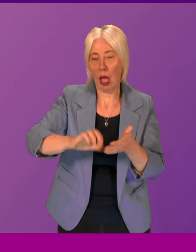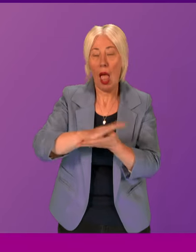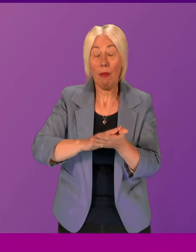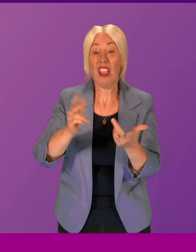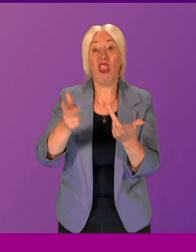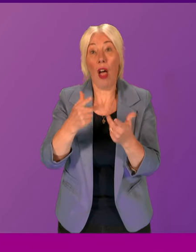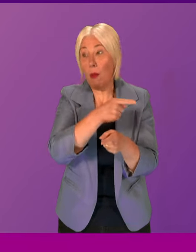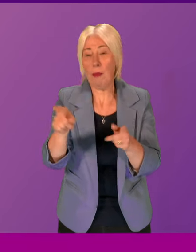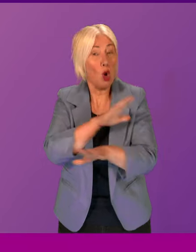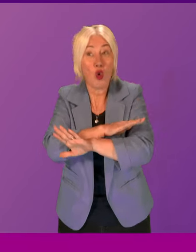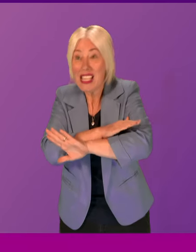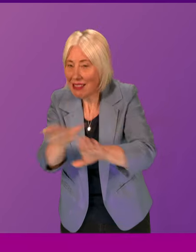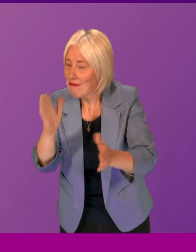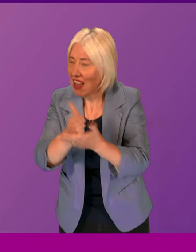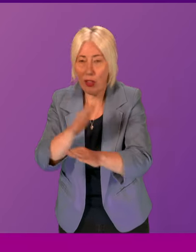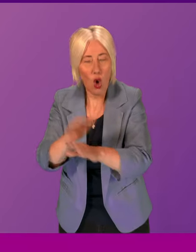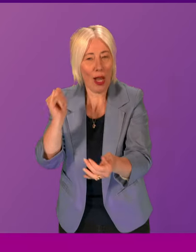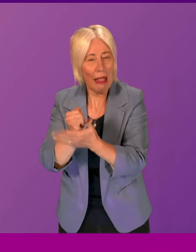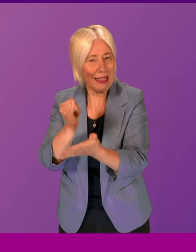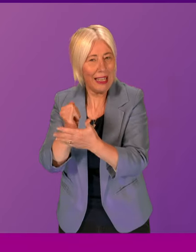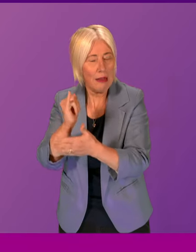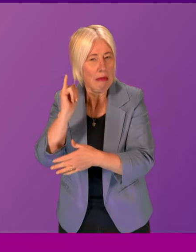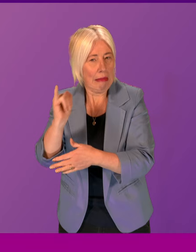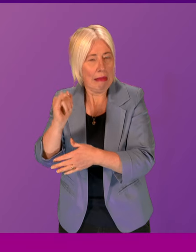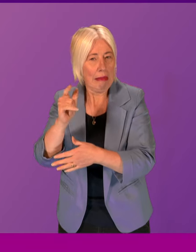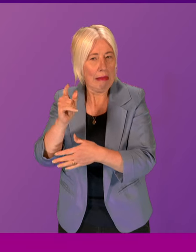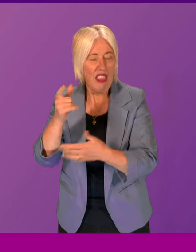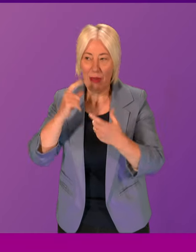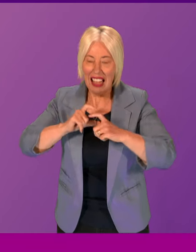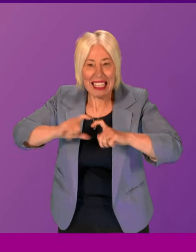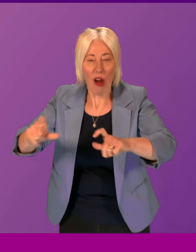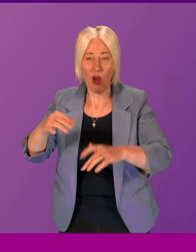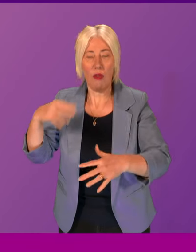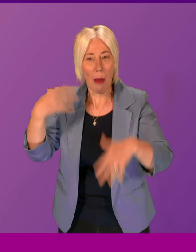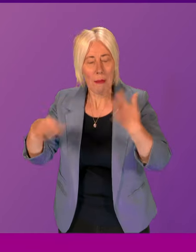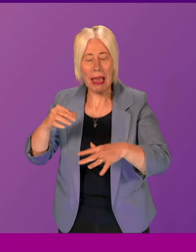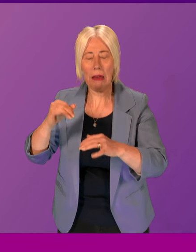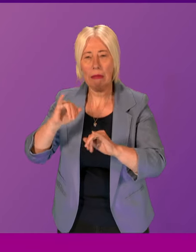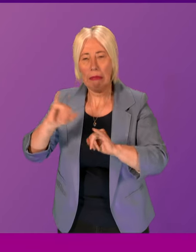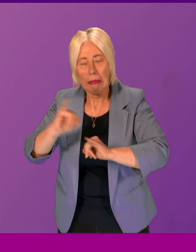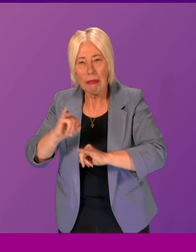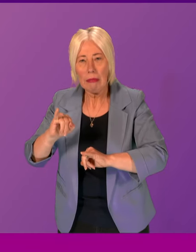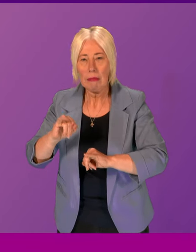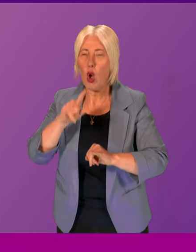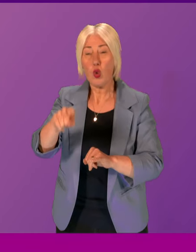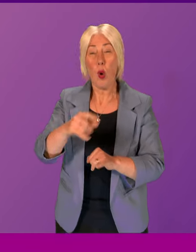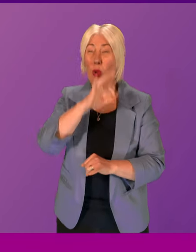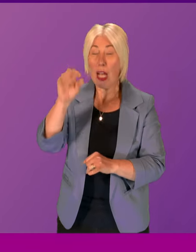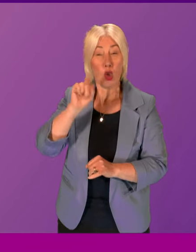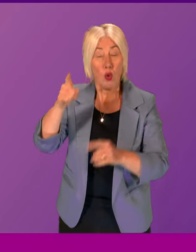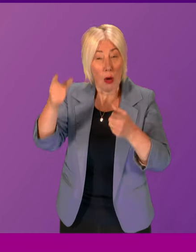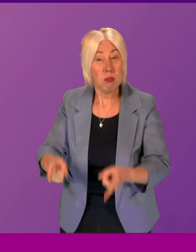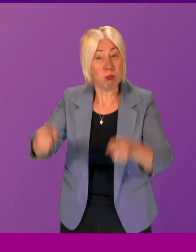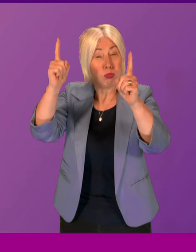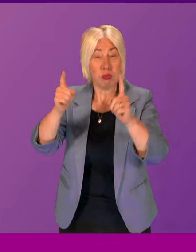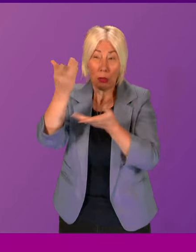with the stain of guilt for a minute longer. So can I ask the first minister what discussions has he had with the Lord Advocate since